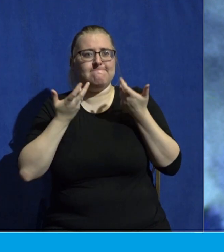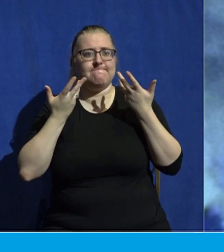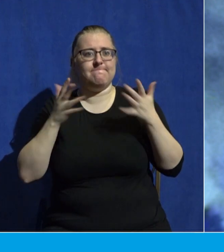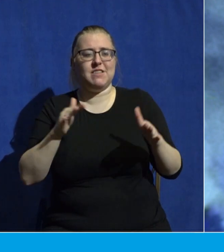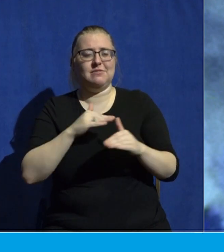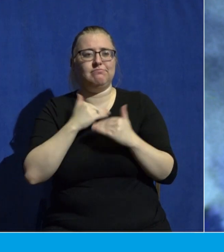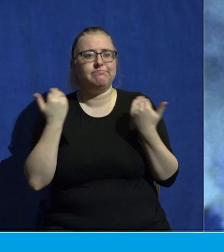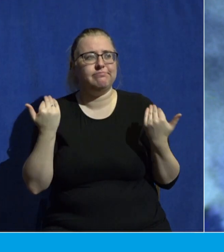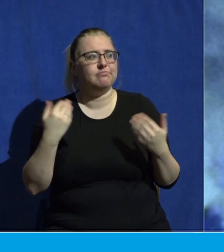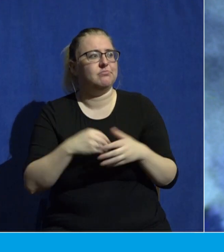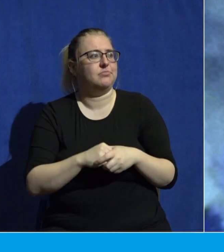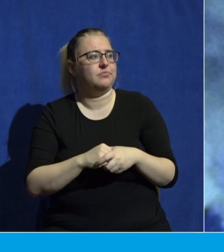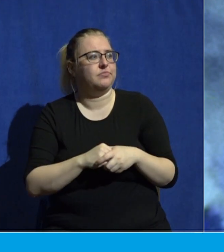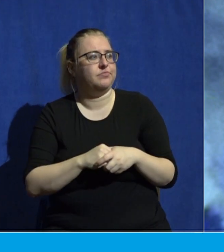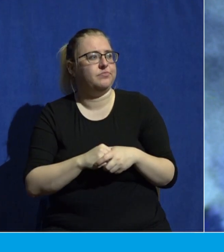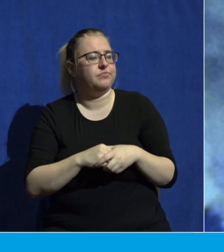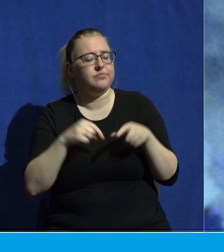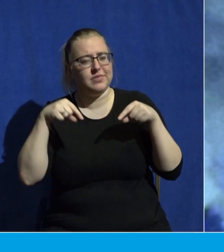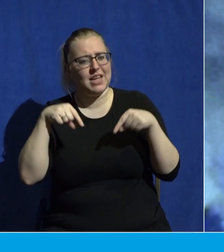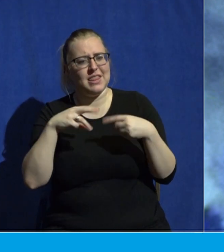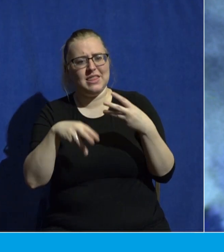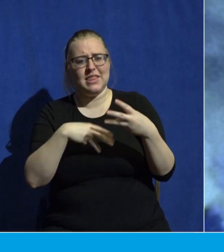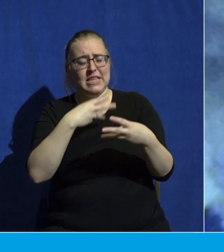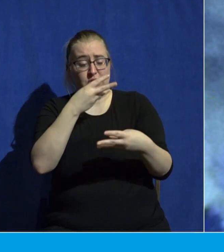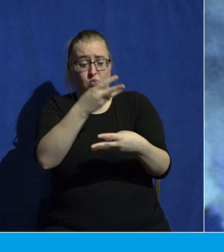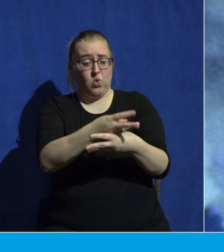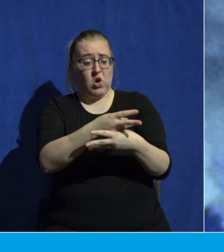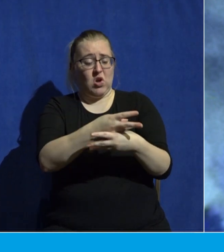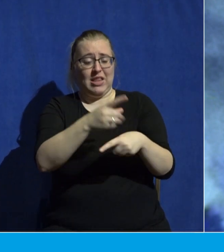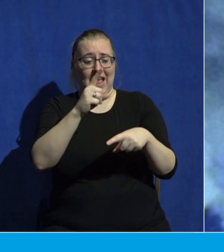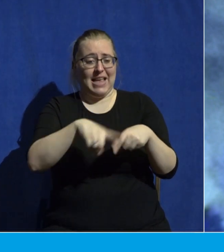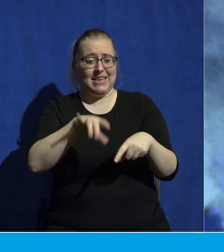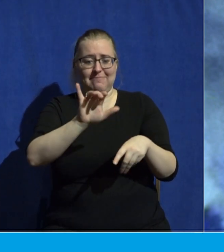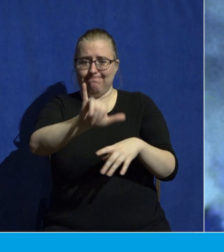In this world, I will never be able to pick up the phone and call her again.